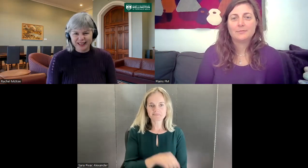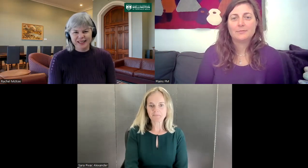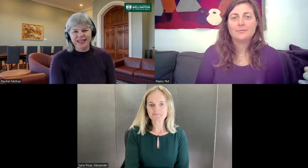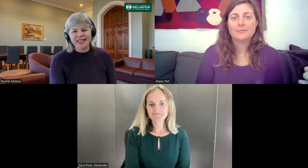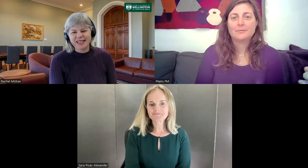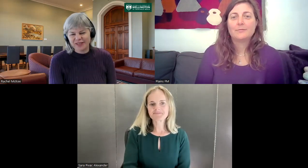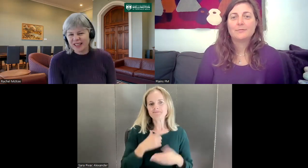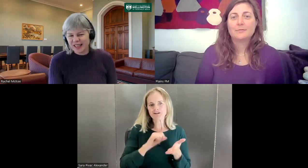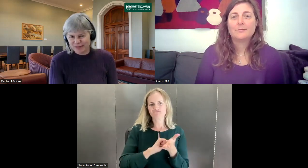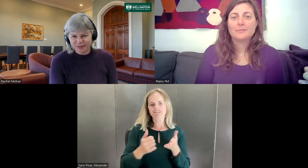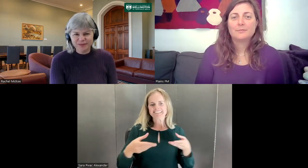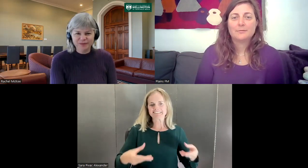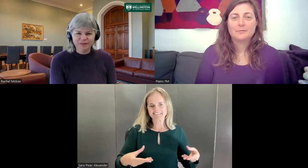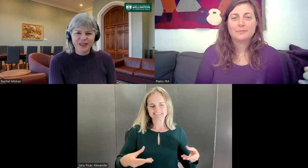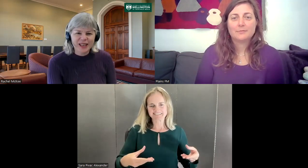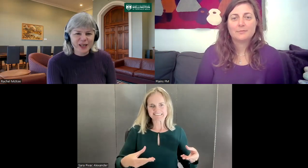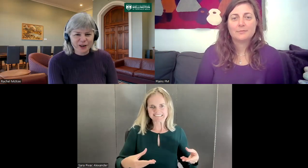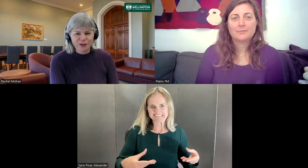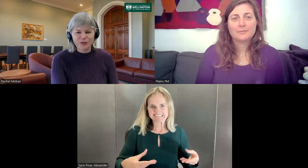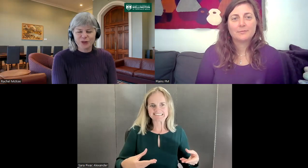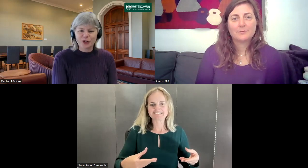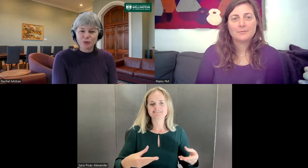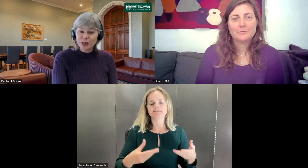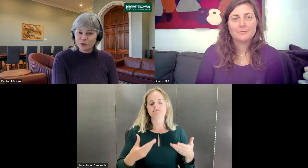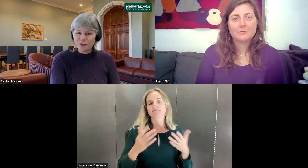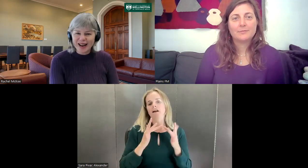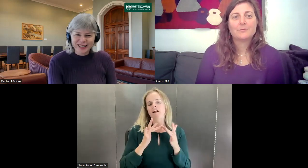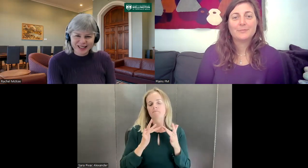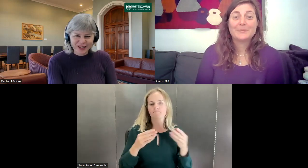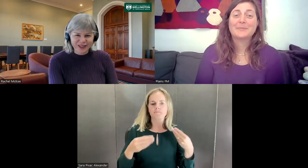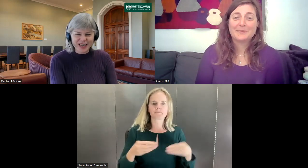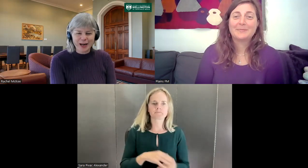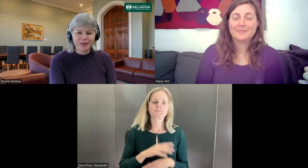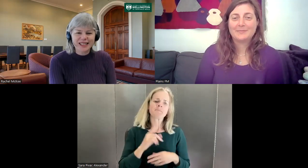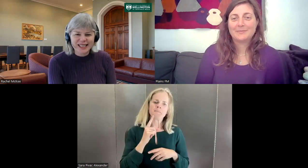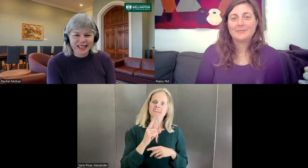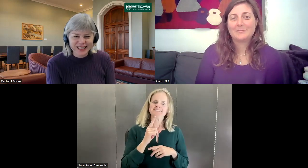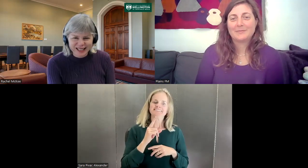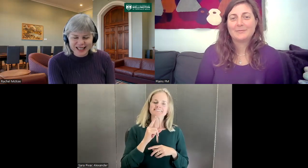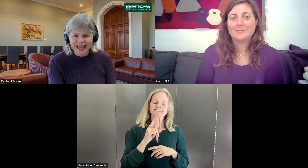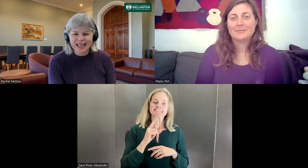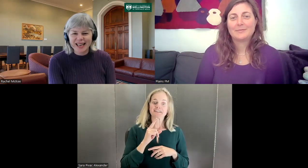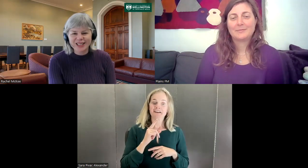Yeah, definitely. Yeah, if you've got a print format, it's very static, it's hard to add to.